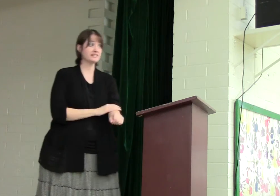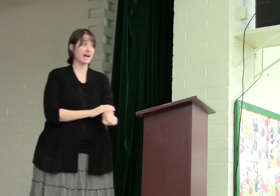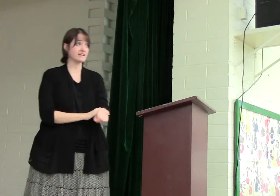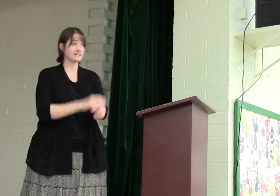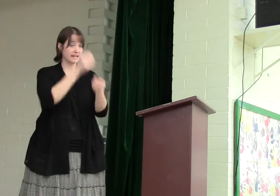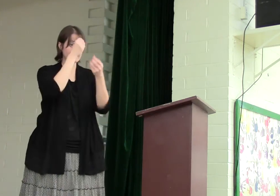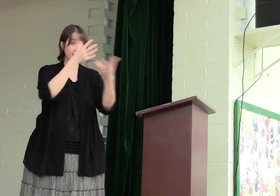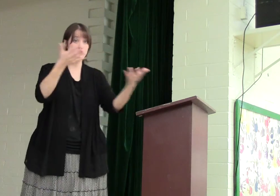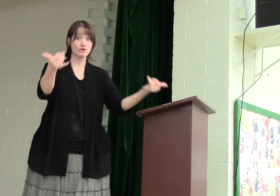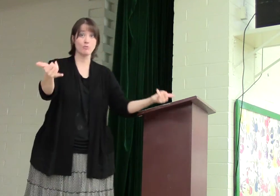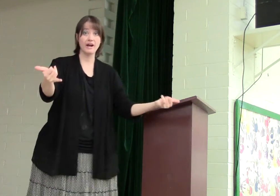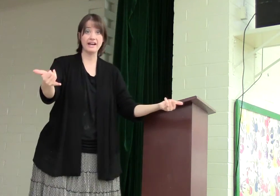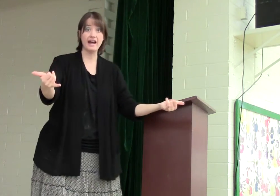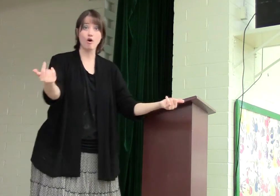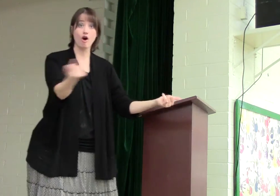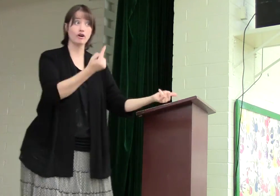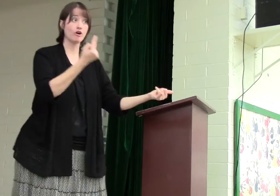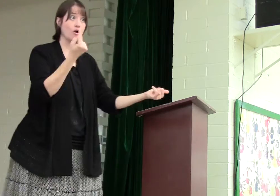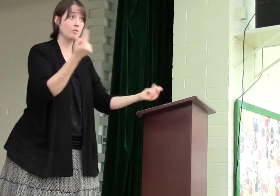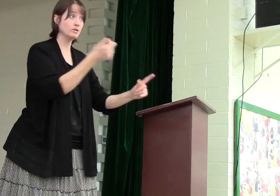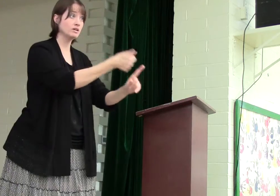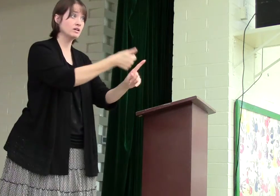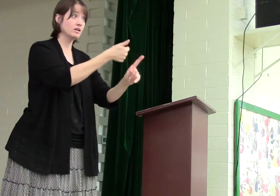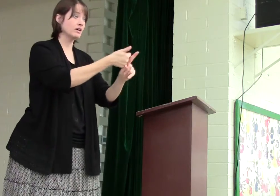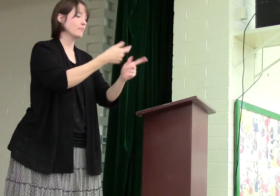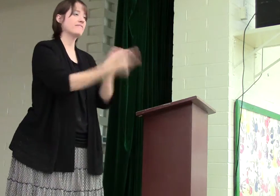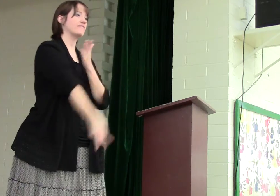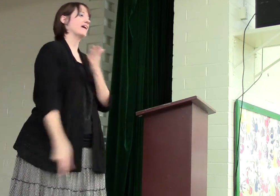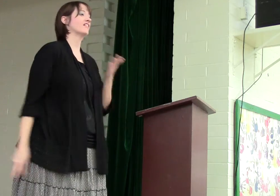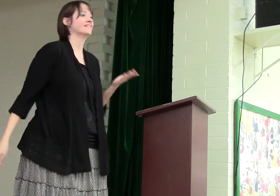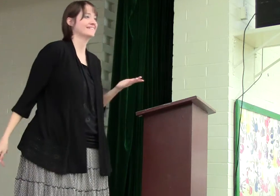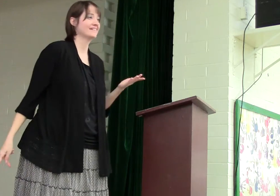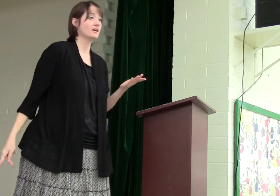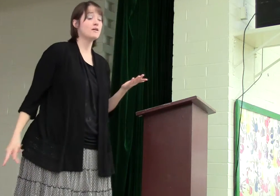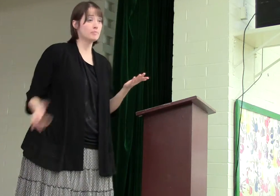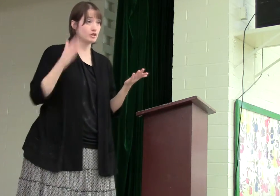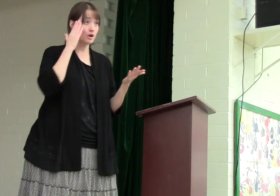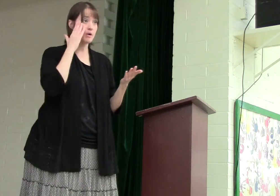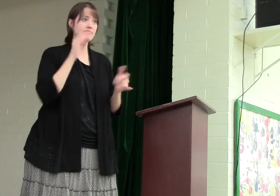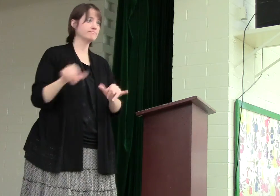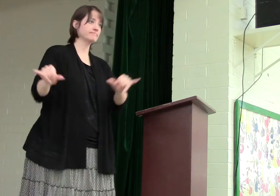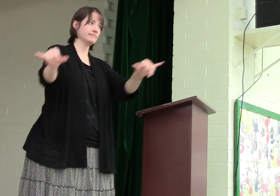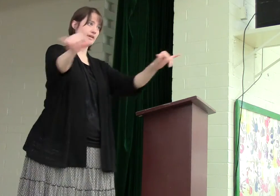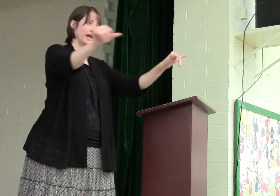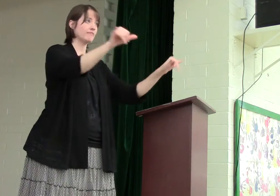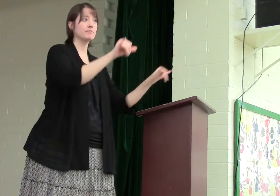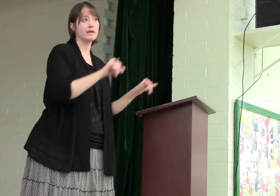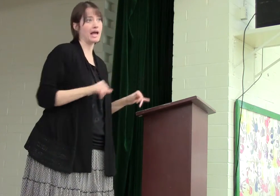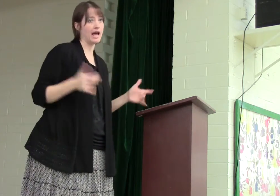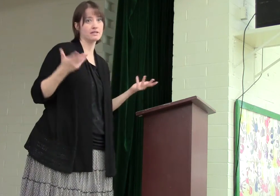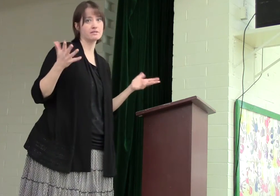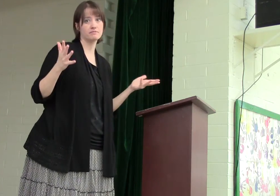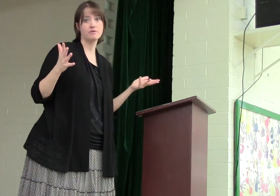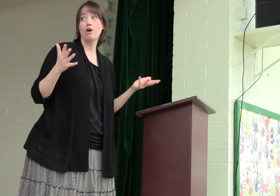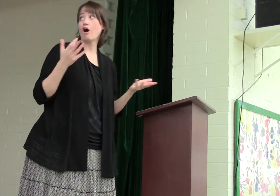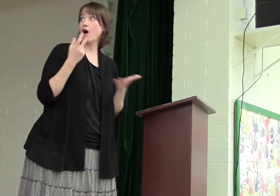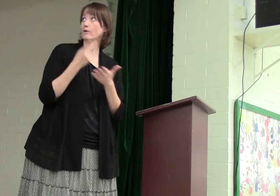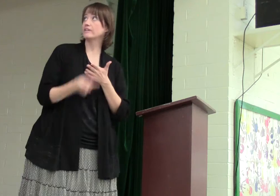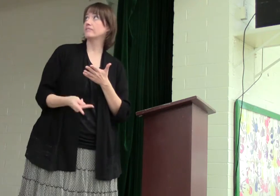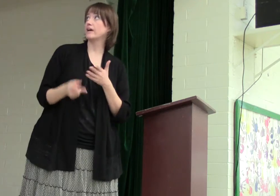test is I can let you know right now, on our own, we fail. But you know what? Everybody has. Already failed